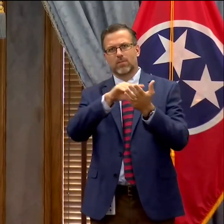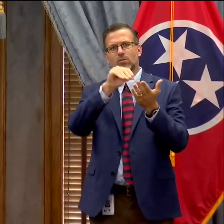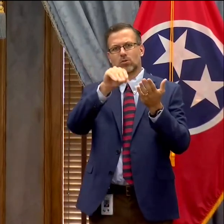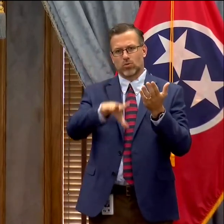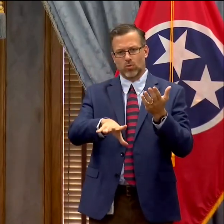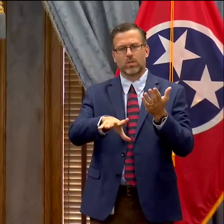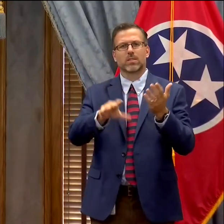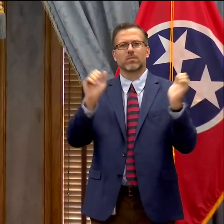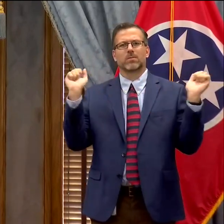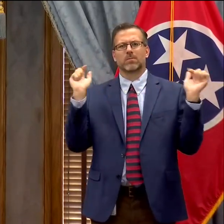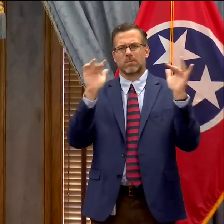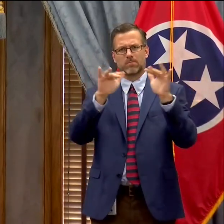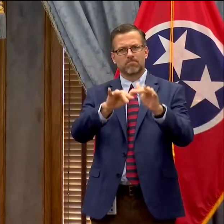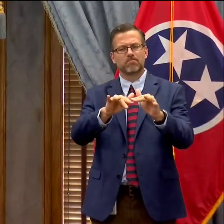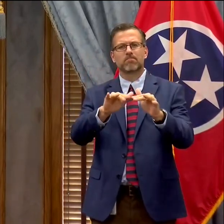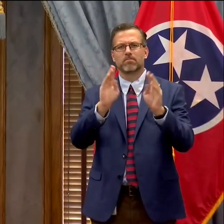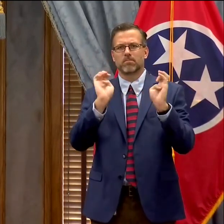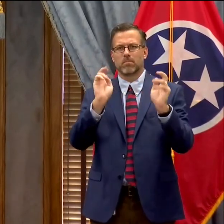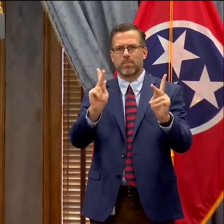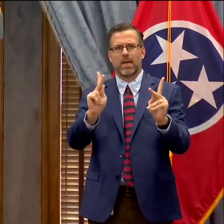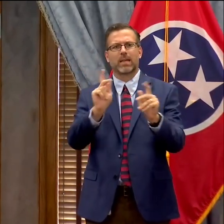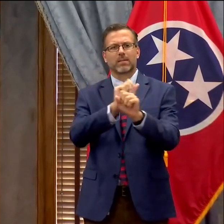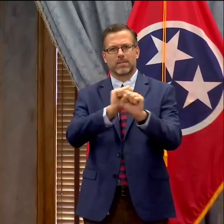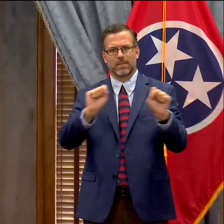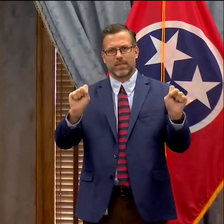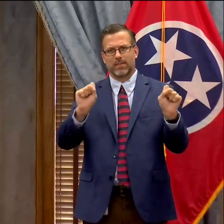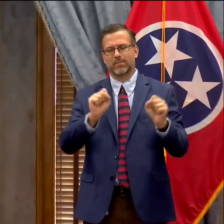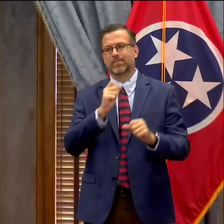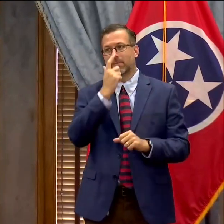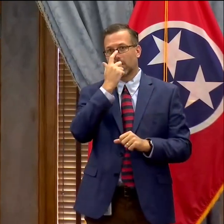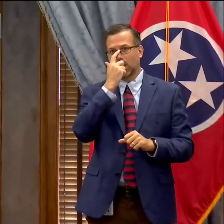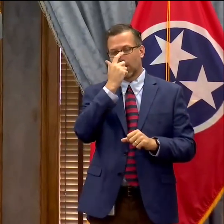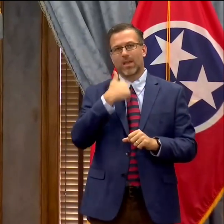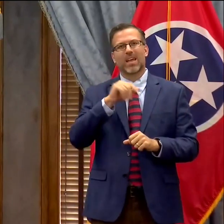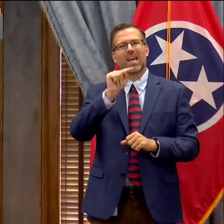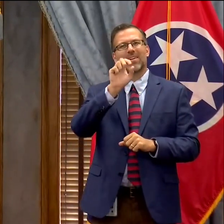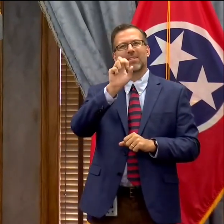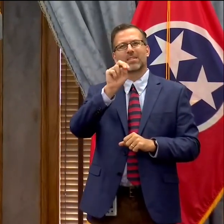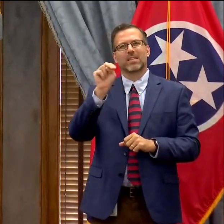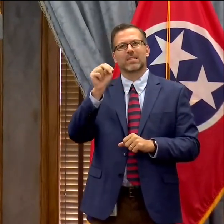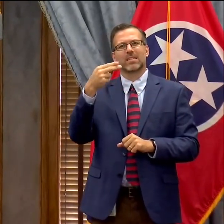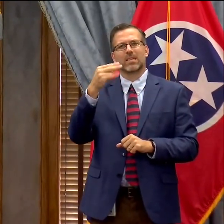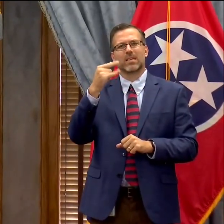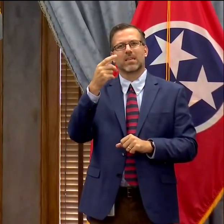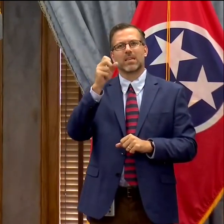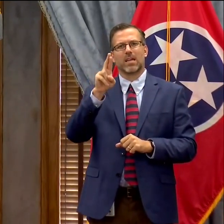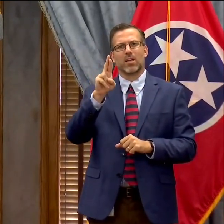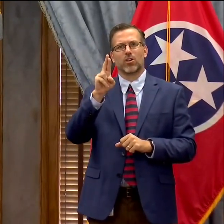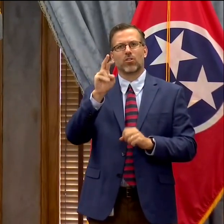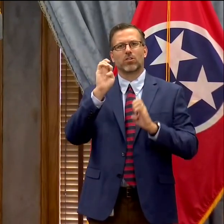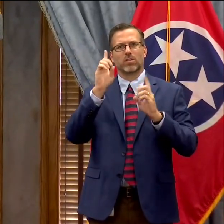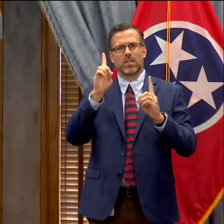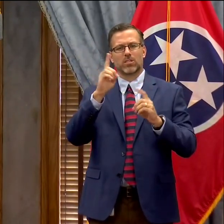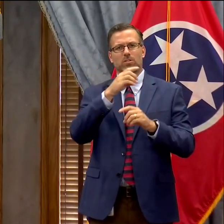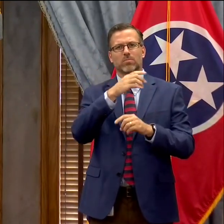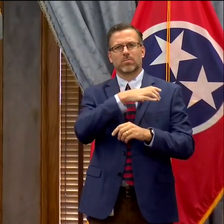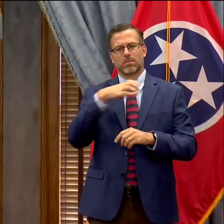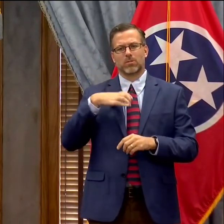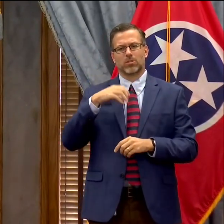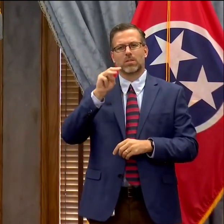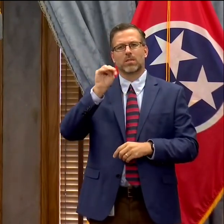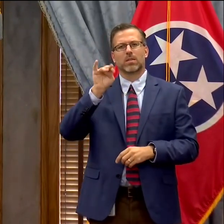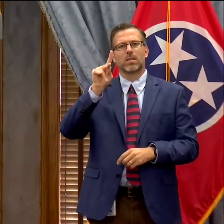get back on campus and do so safely. I have Tennessee Higher Education Commission Director Mike Krause with us today.